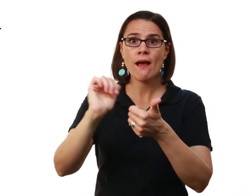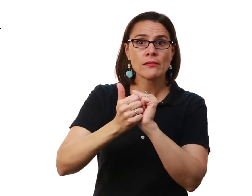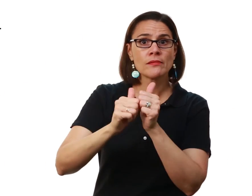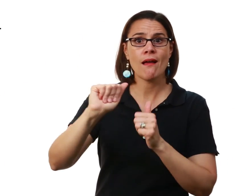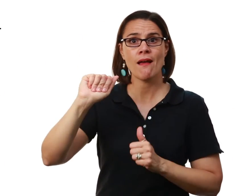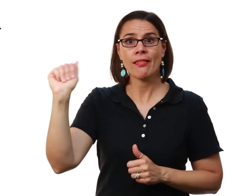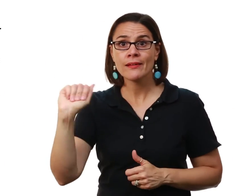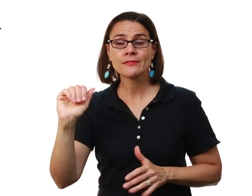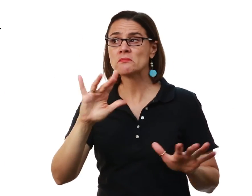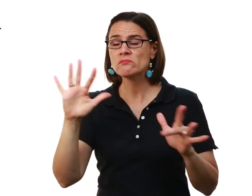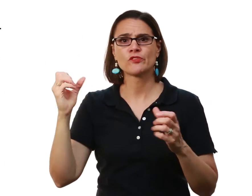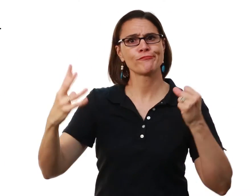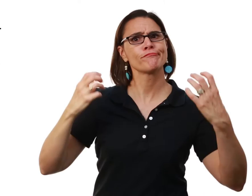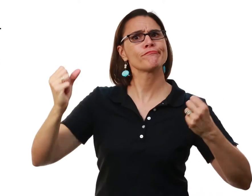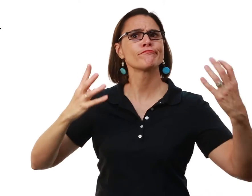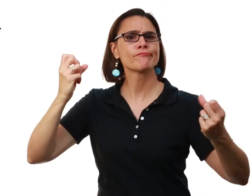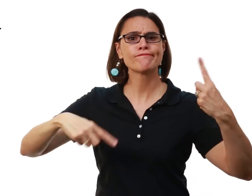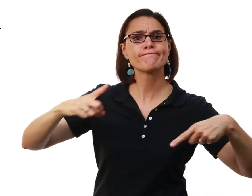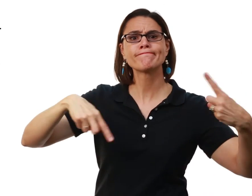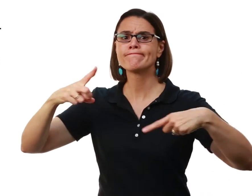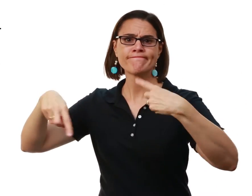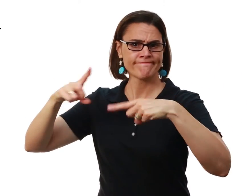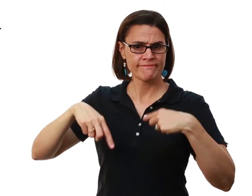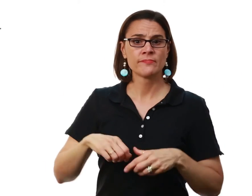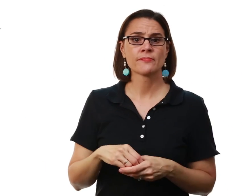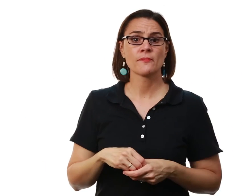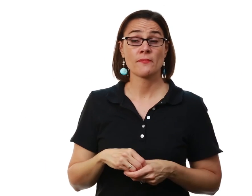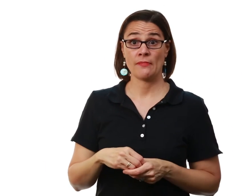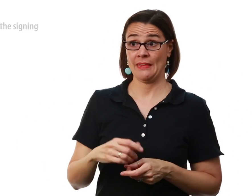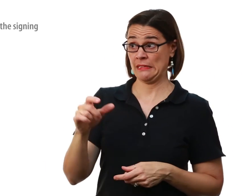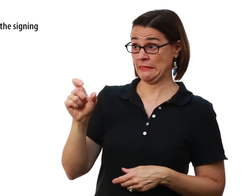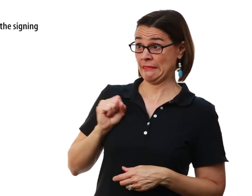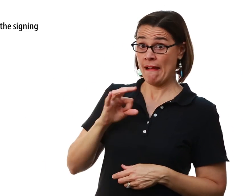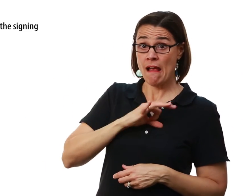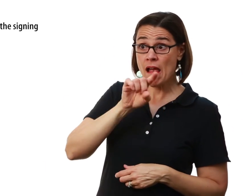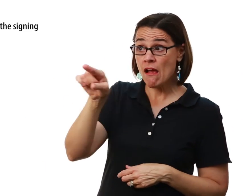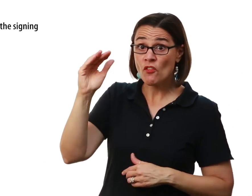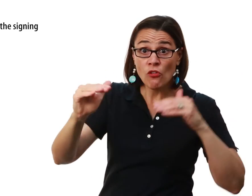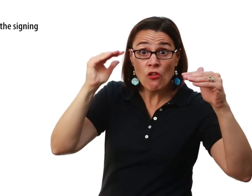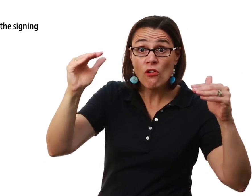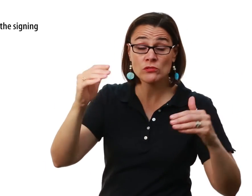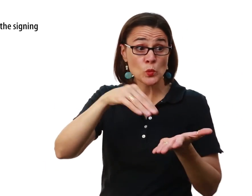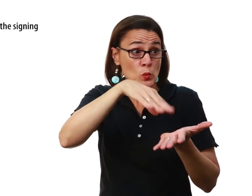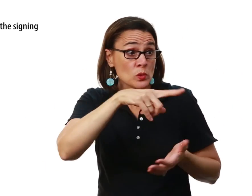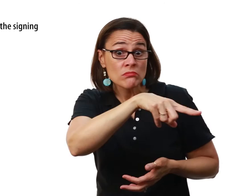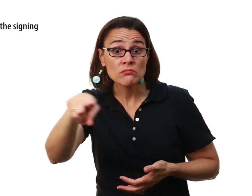athletics and sports There is going to be signing at all times The staff and adults and students